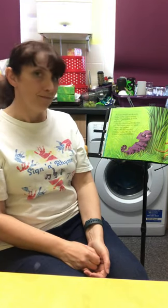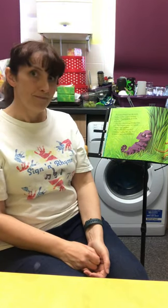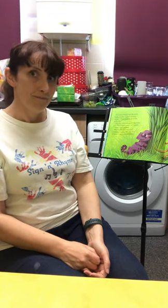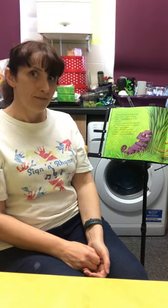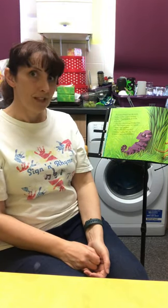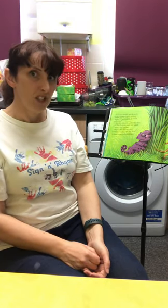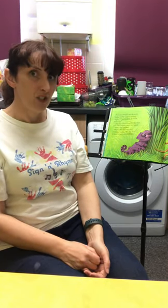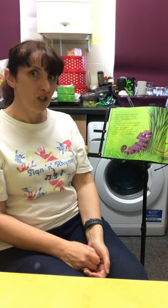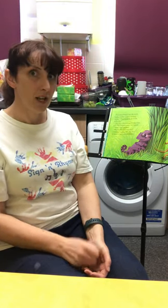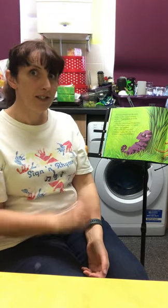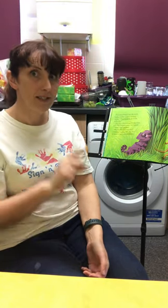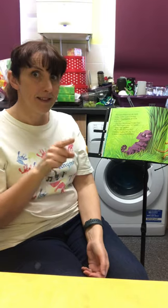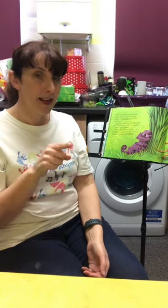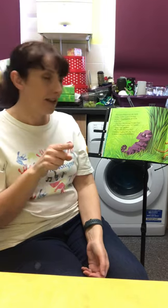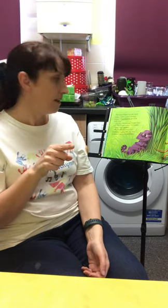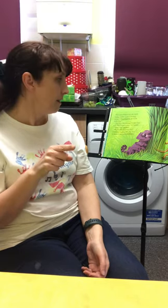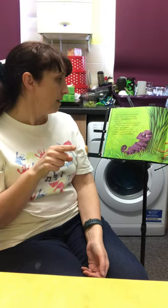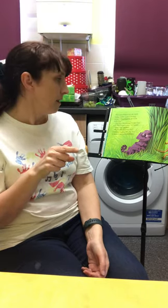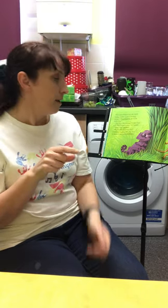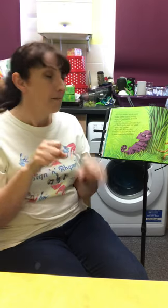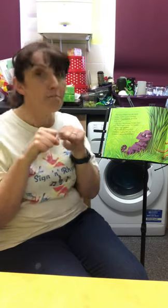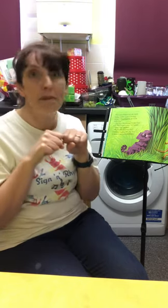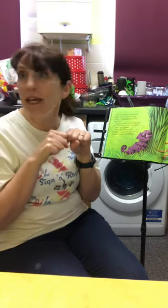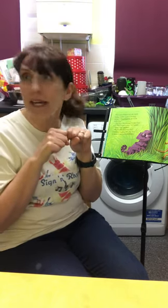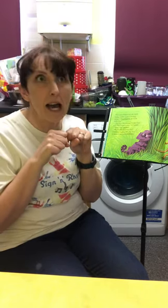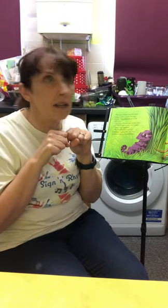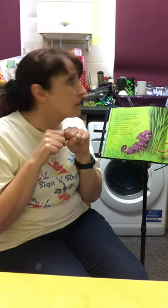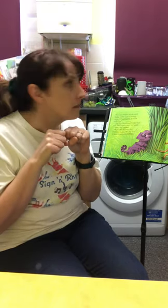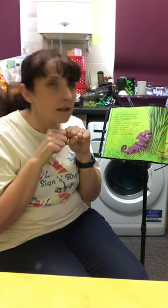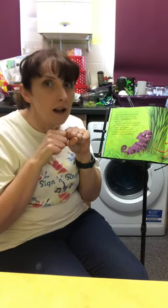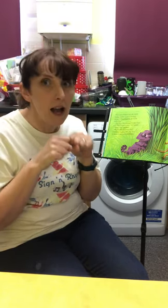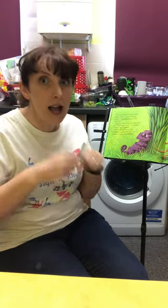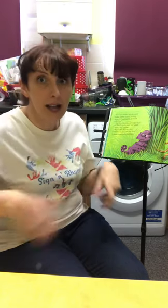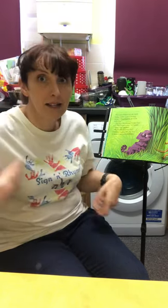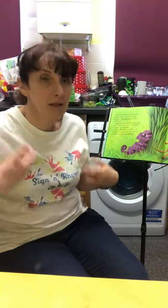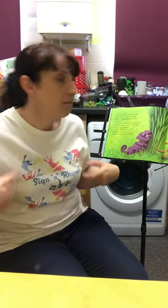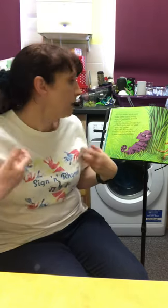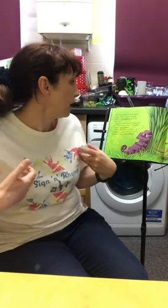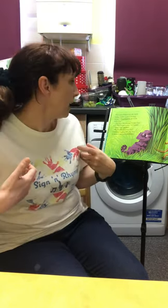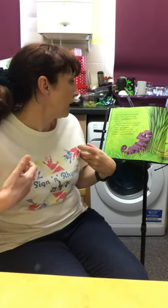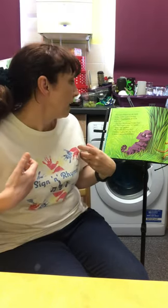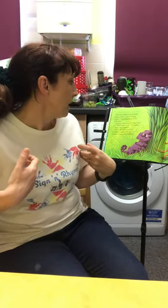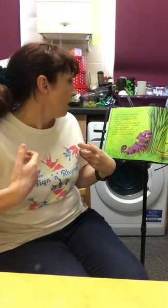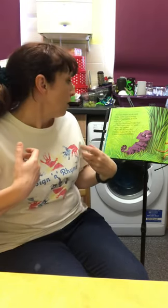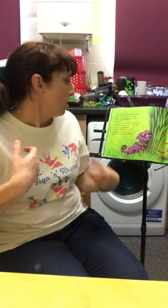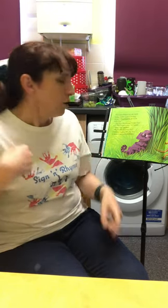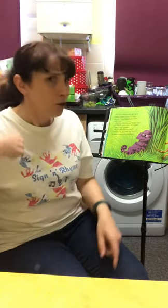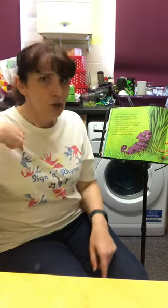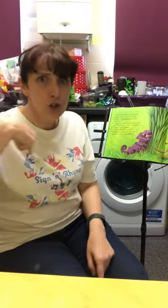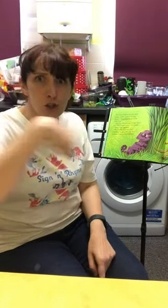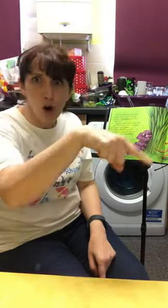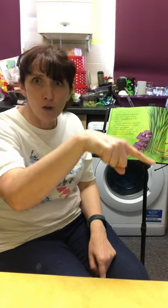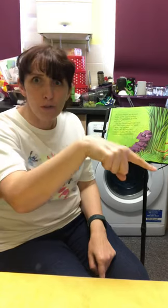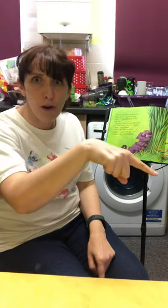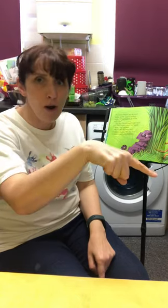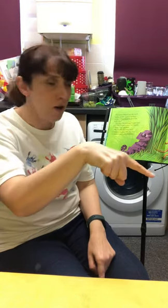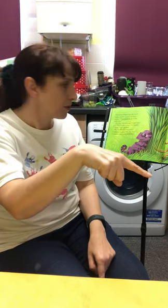Just then, Meerkat and Monkey shot past.